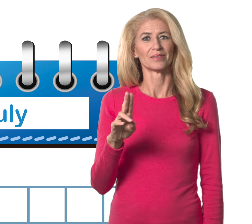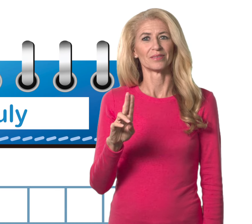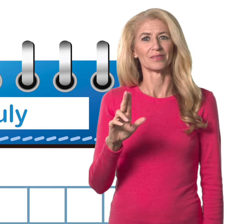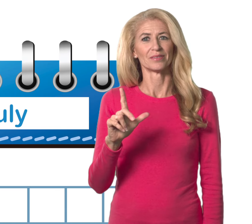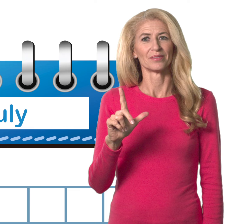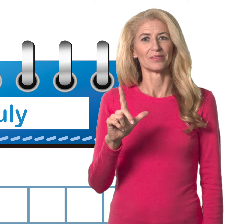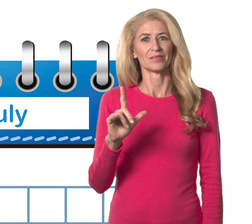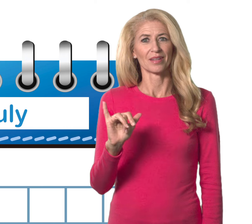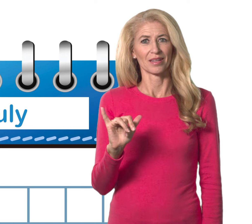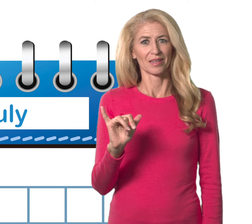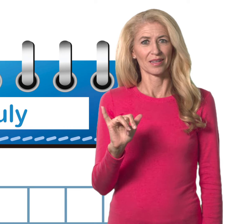July